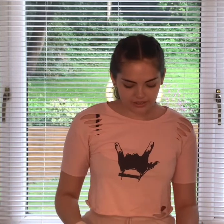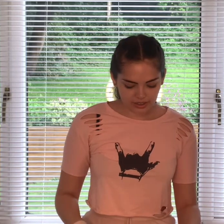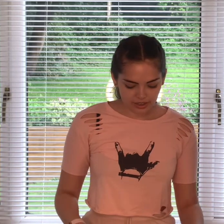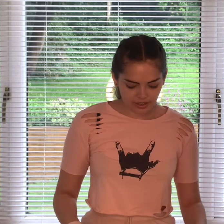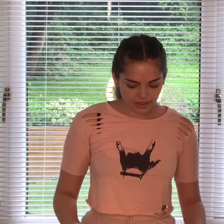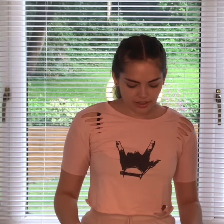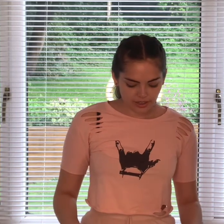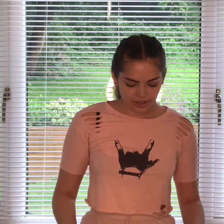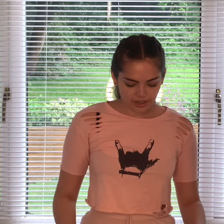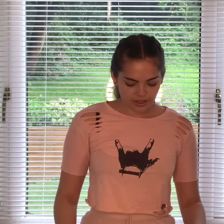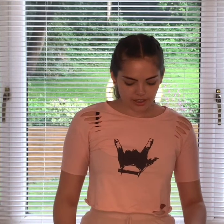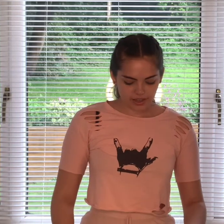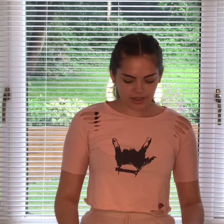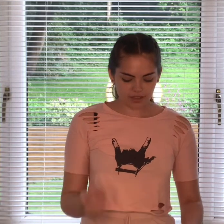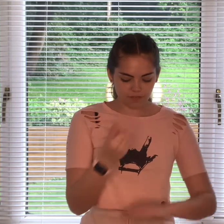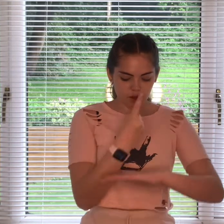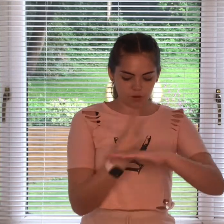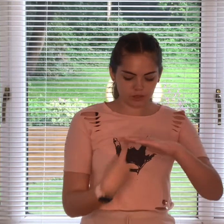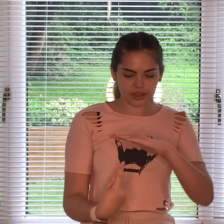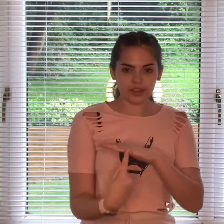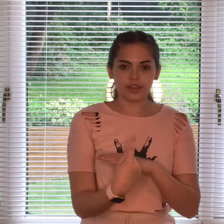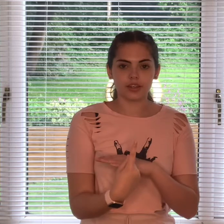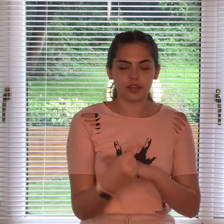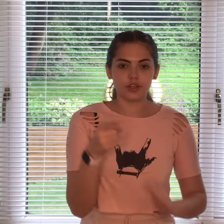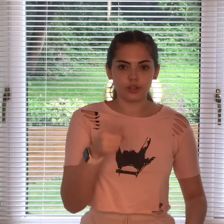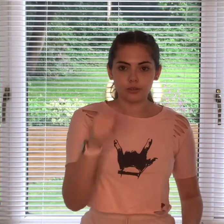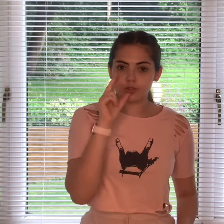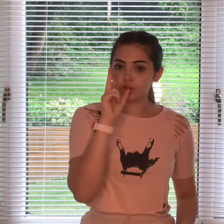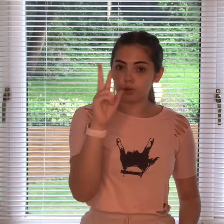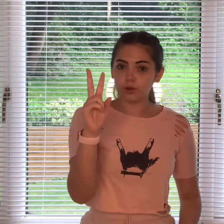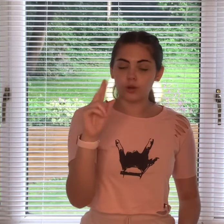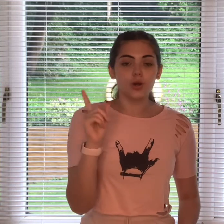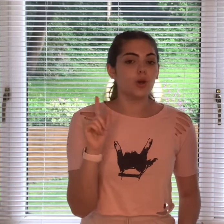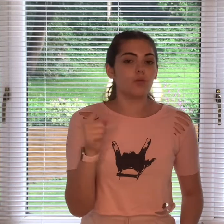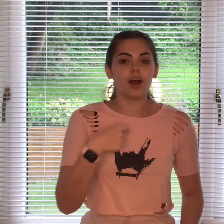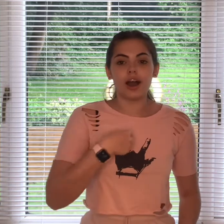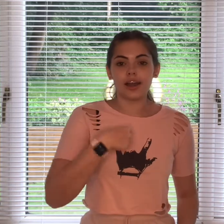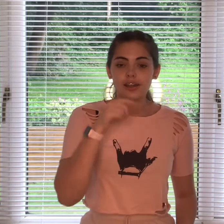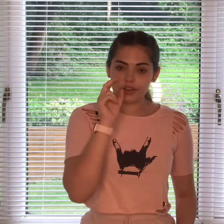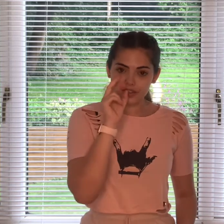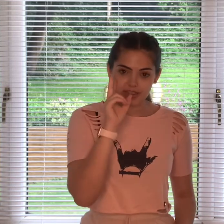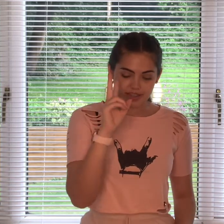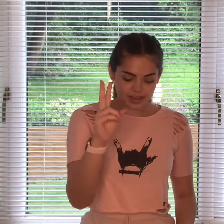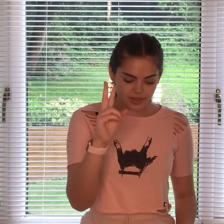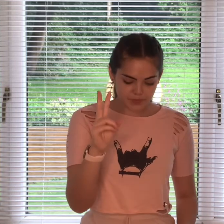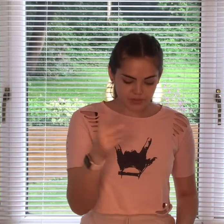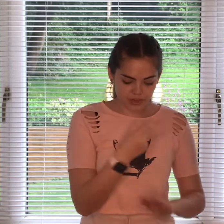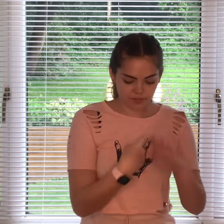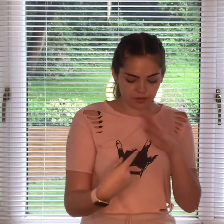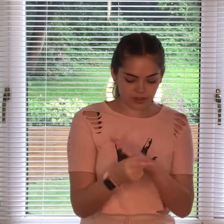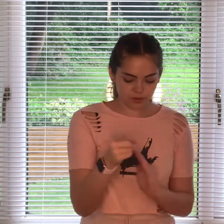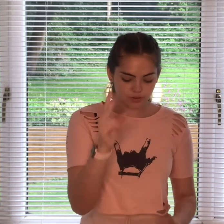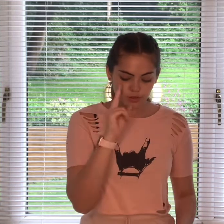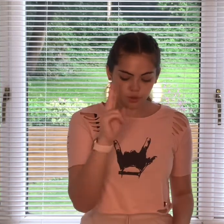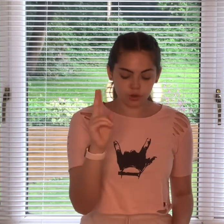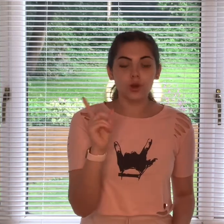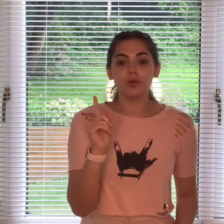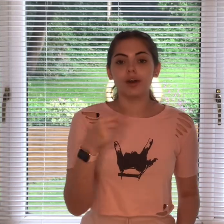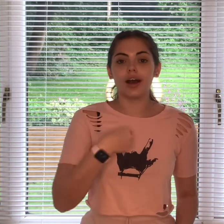only you saw what I could see if only you saw what I